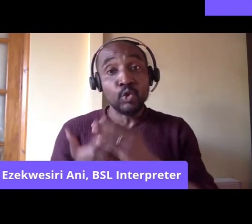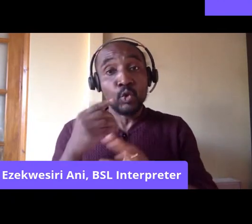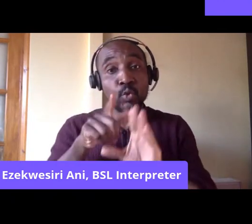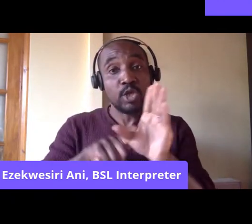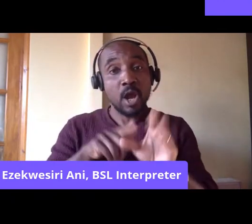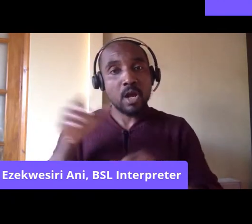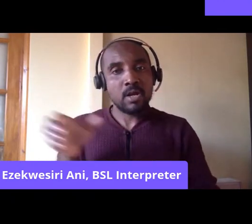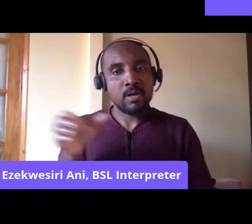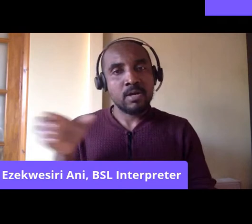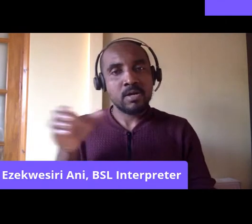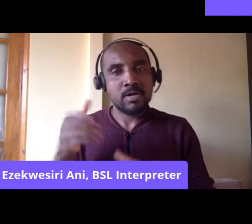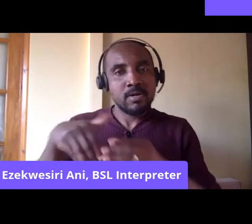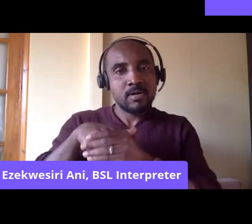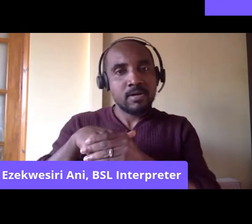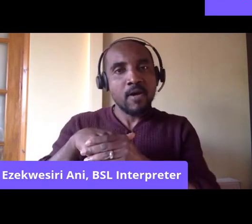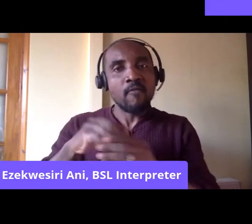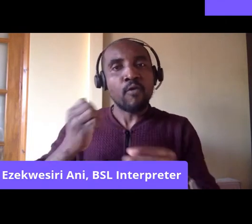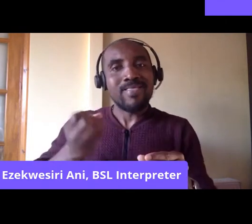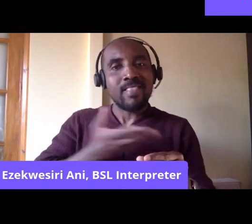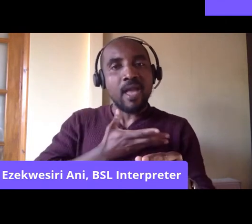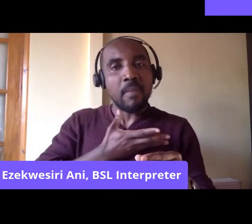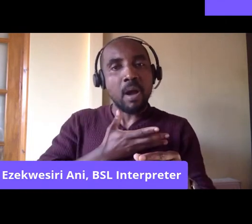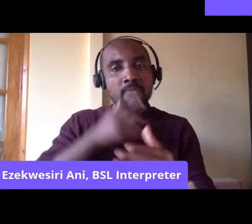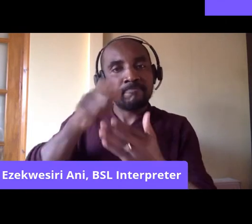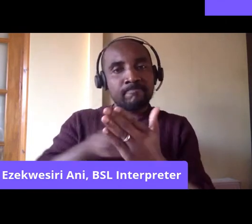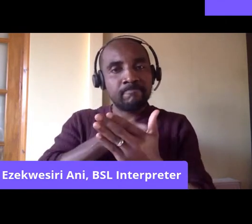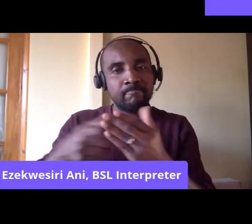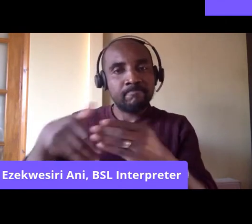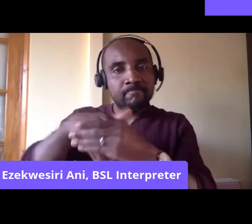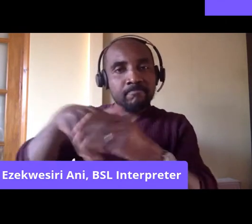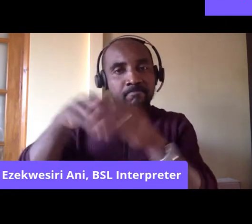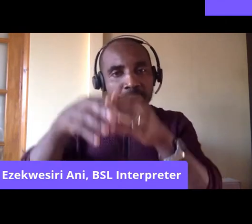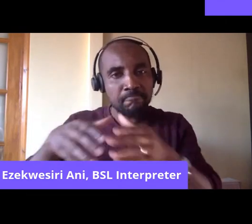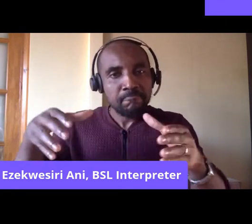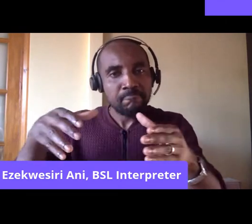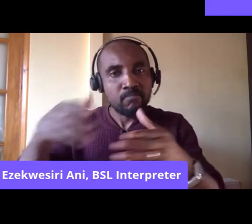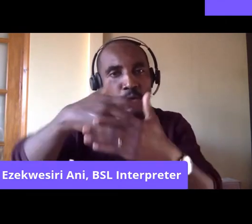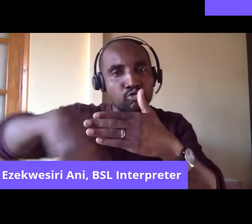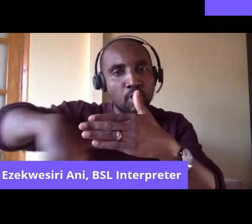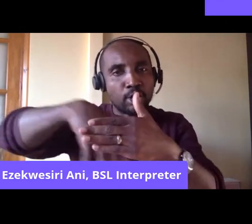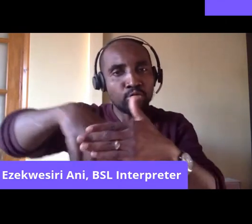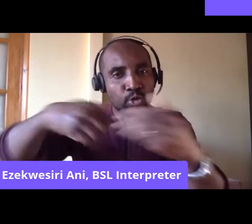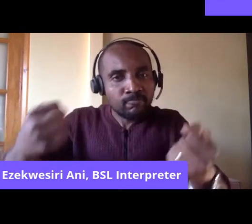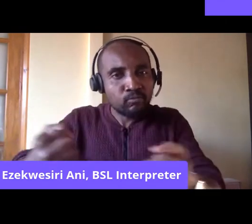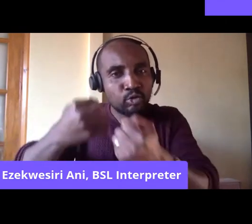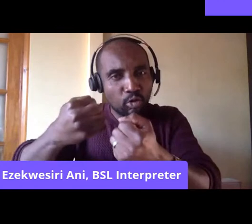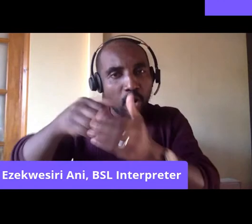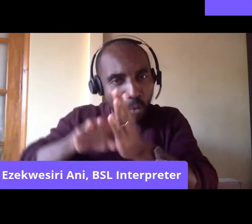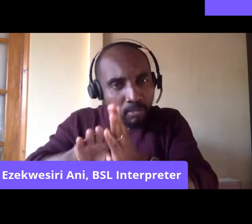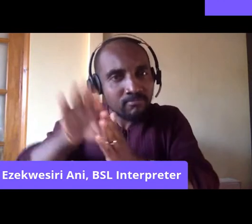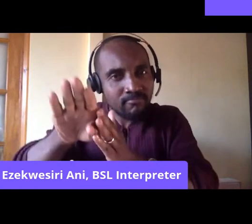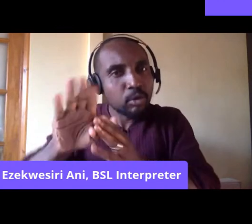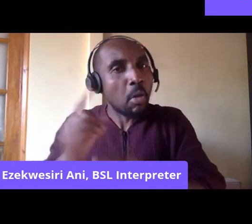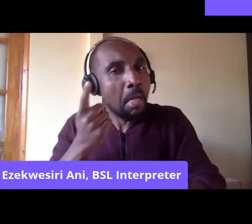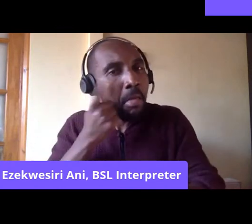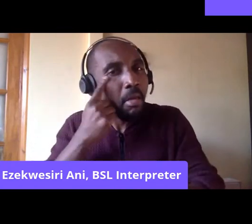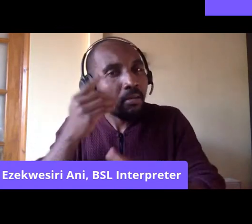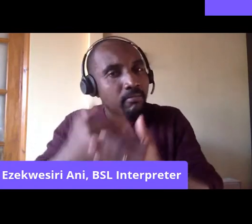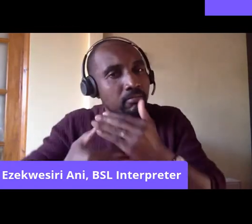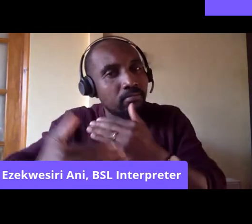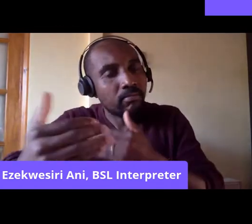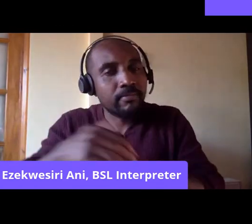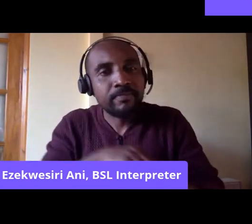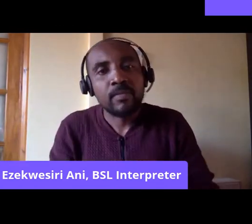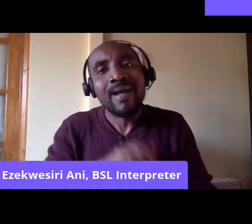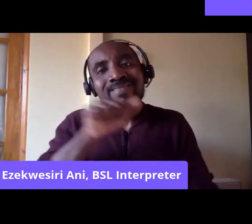leaders of the Labour Party. So, you know, let's watch this space. So thank you. Thank you, Diane. Our next speaker